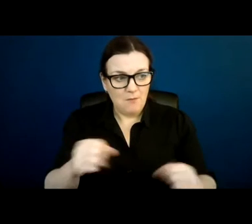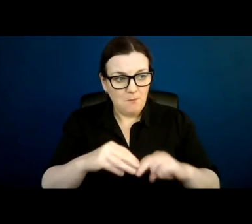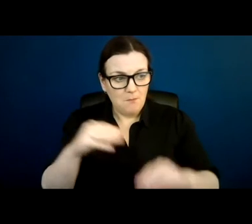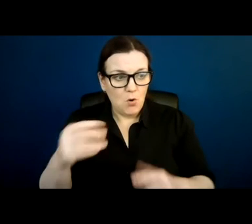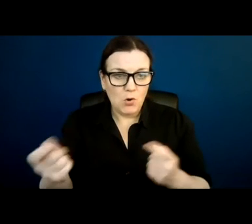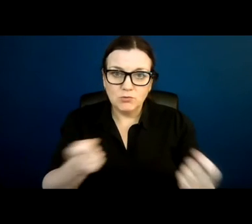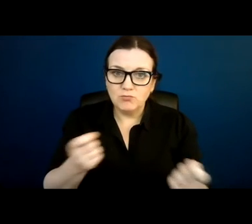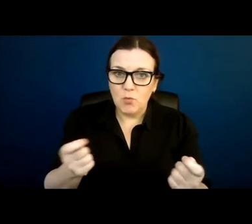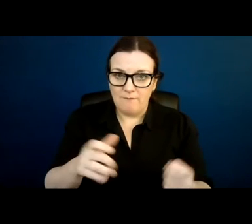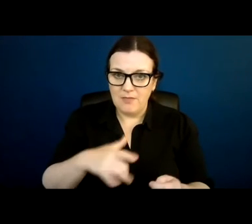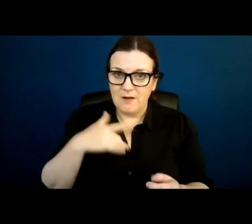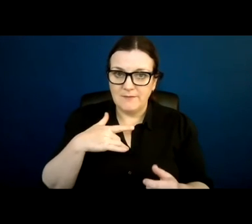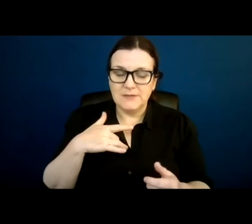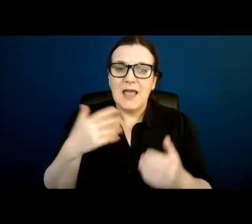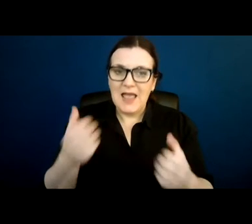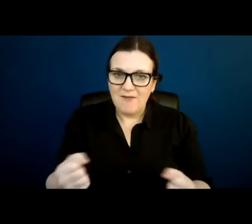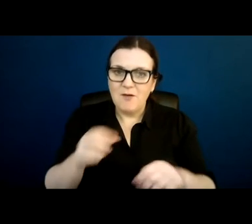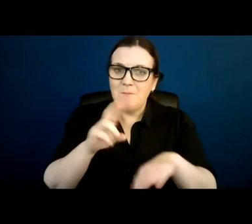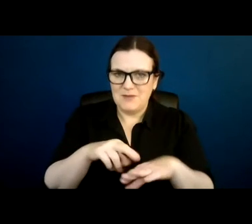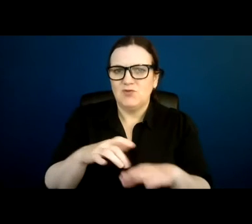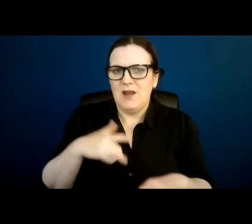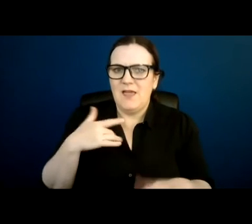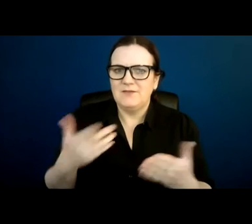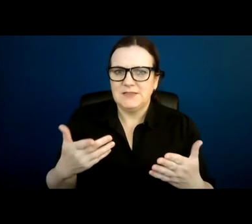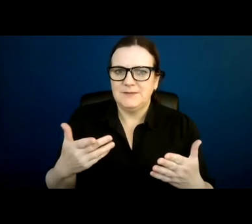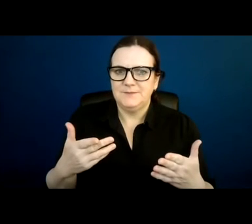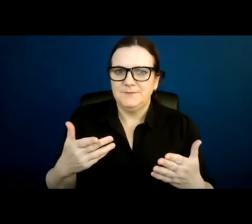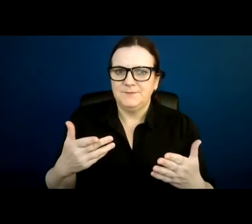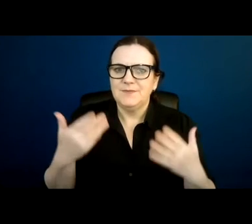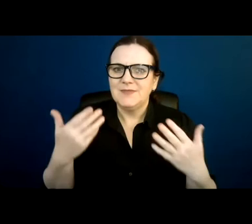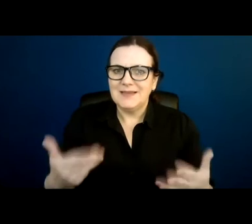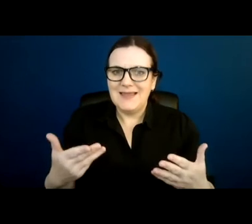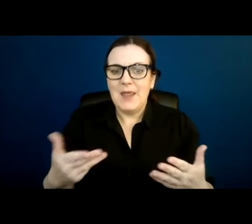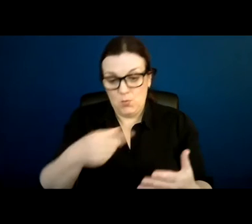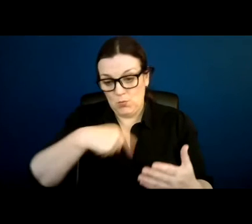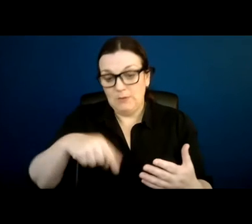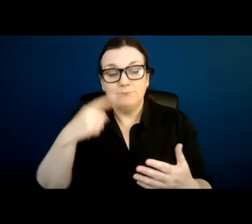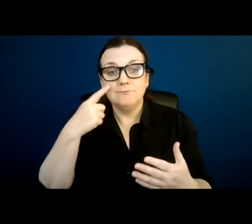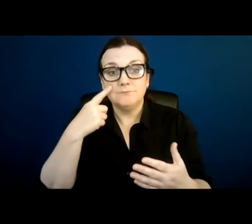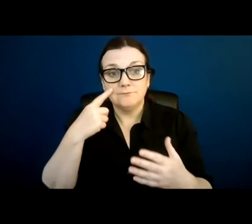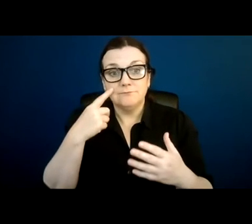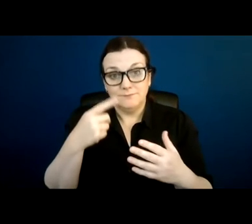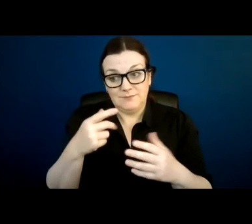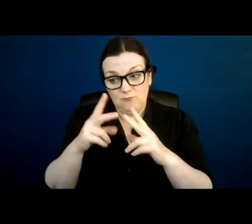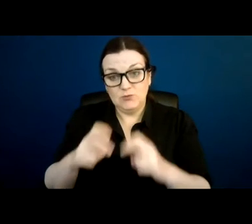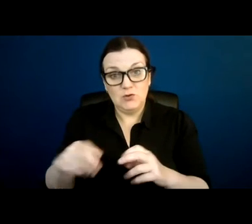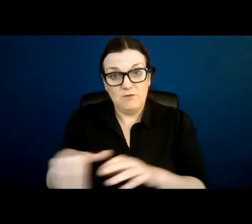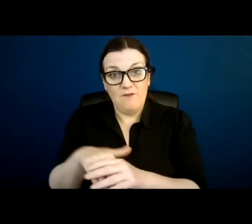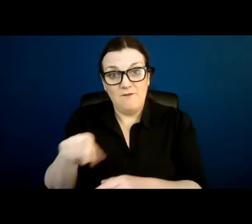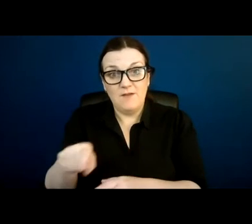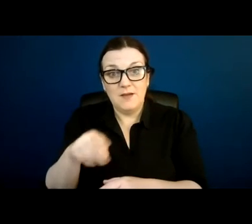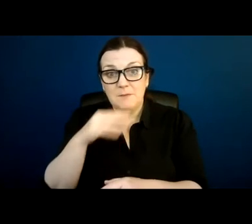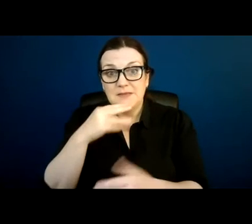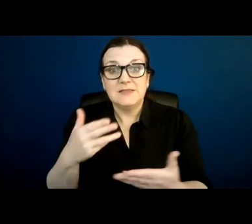lives, have better lives. We are now conducting studies, I was part of one, where we found, in fact,